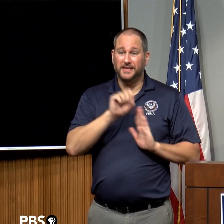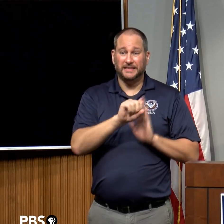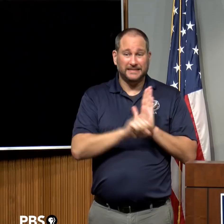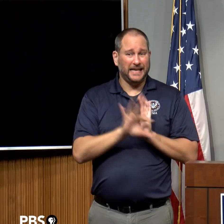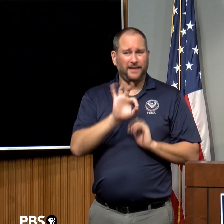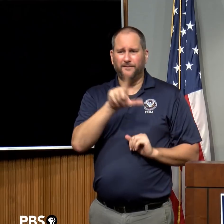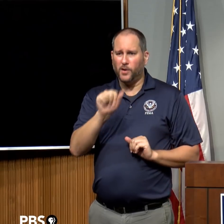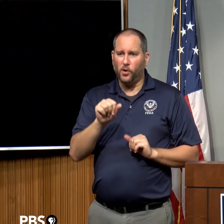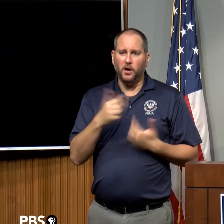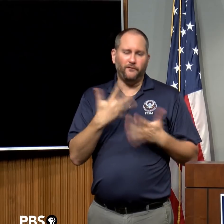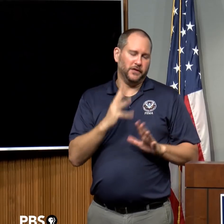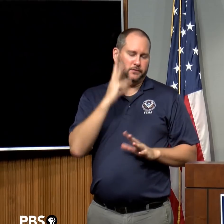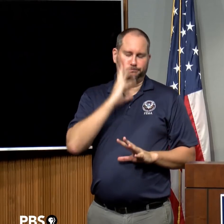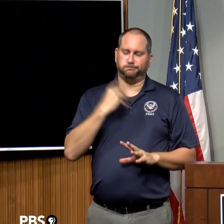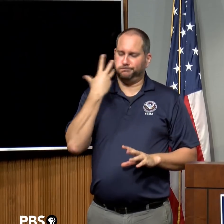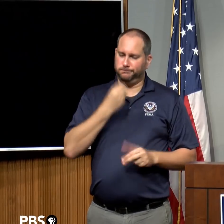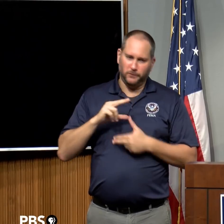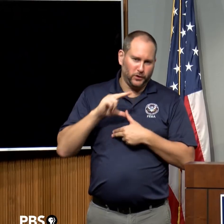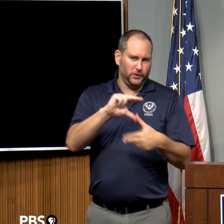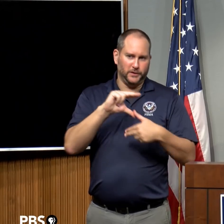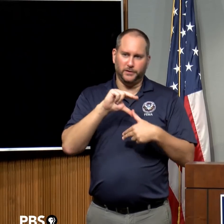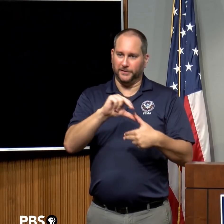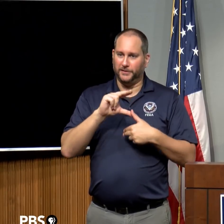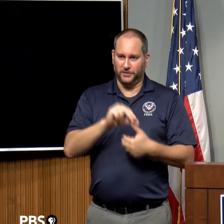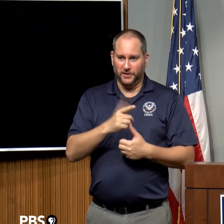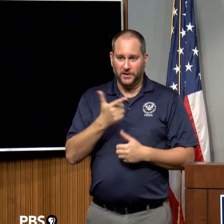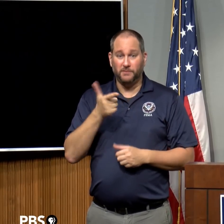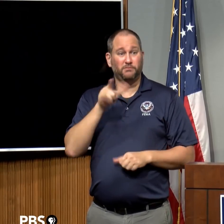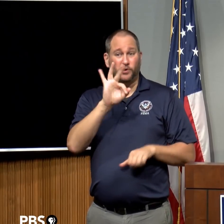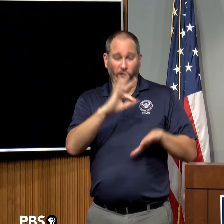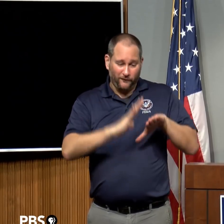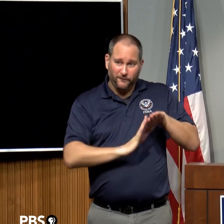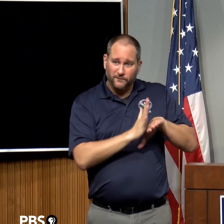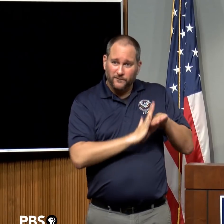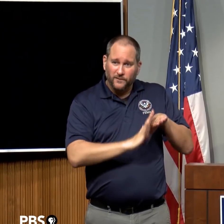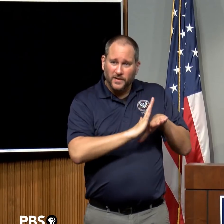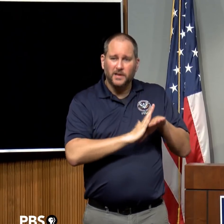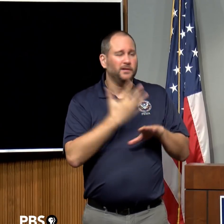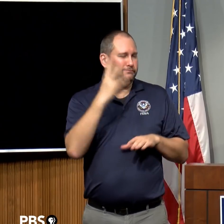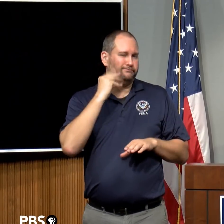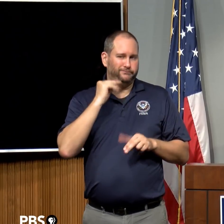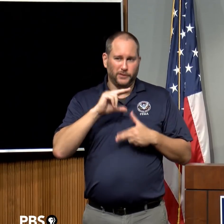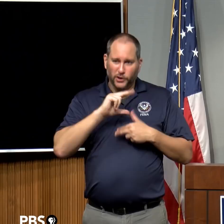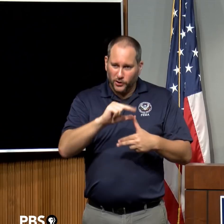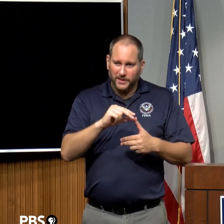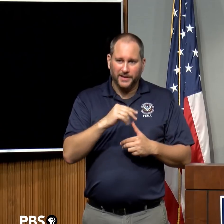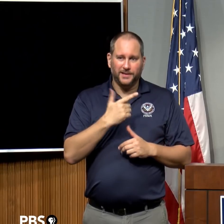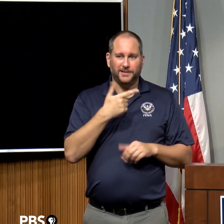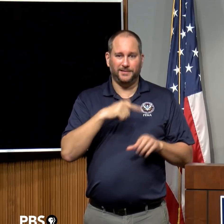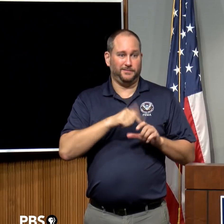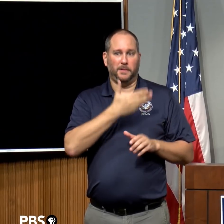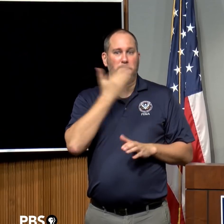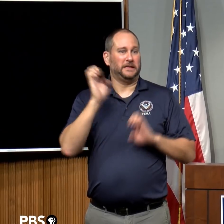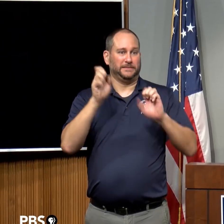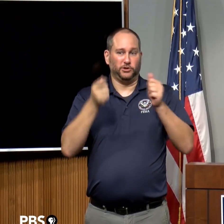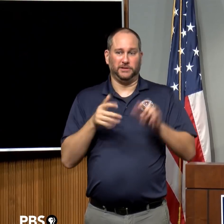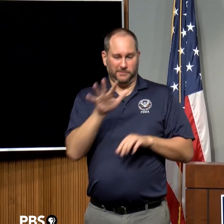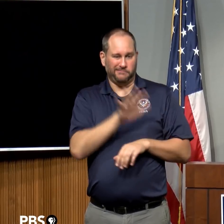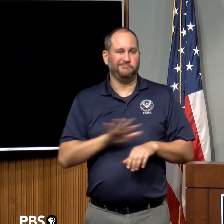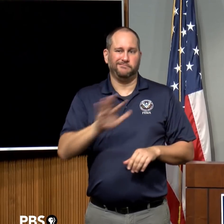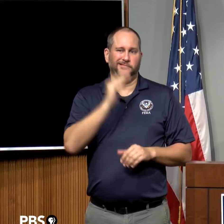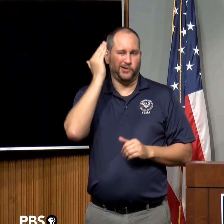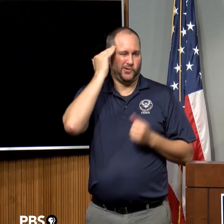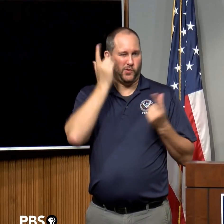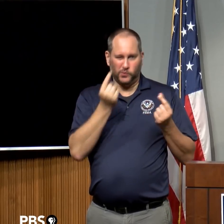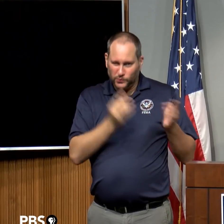The Gulf Coast is no stranger to hurricanes. We have some of the best emergency managers in the nation that are prepared for this. We have some of the best first responders in